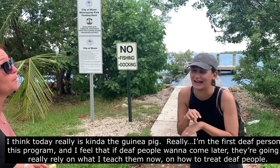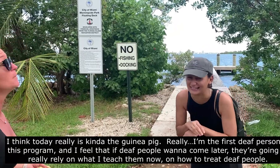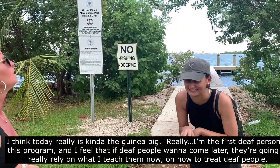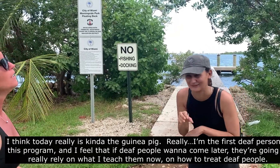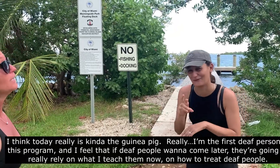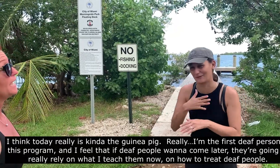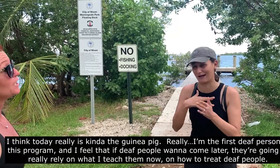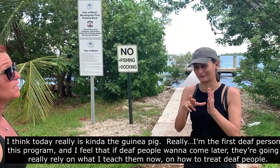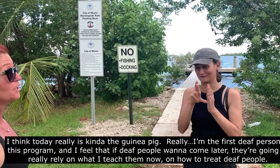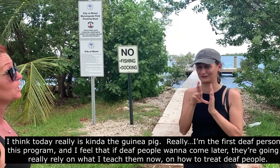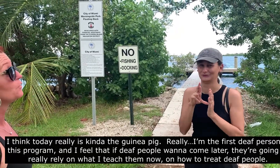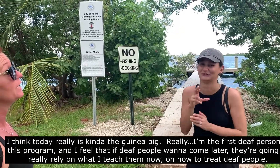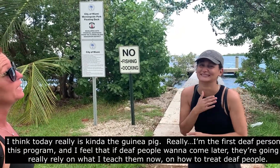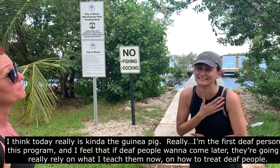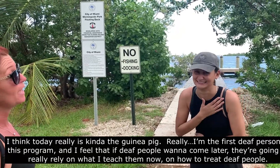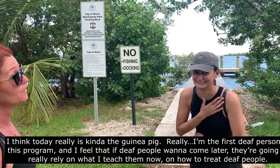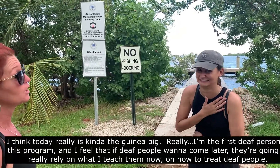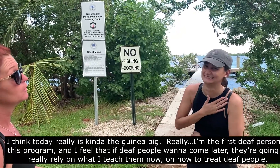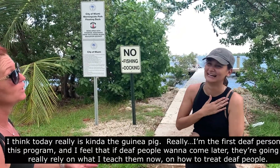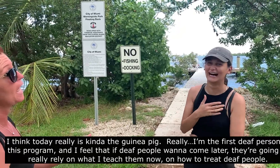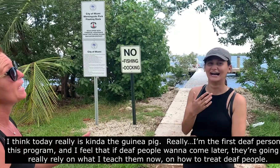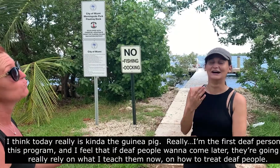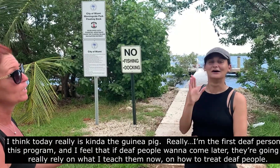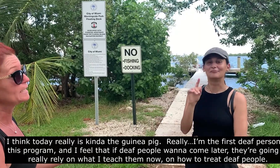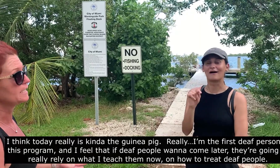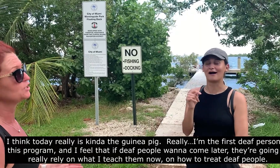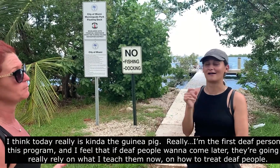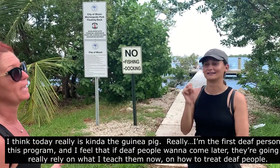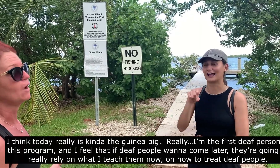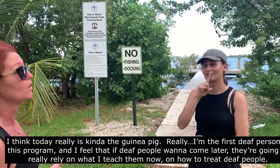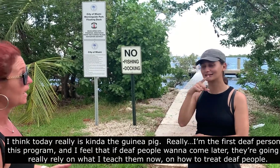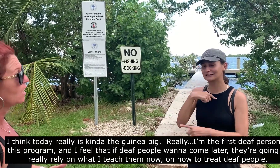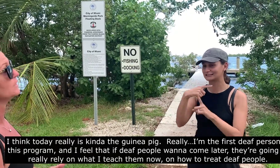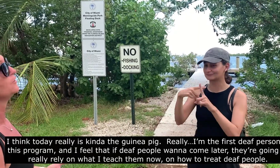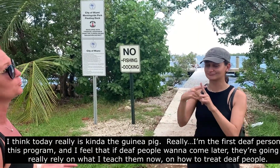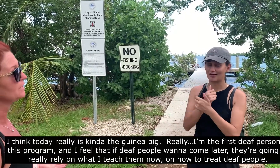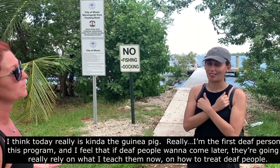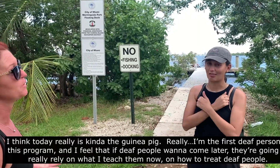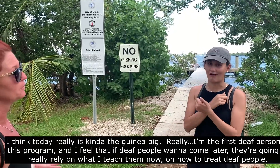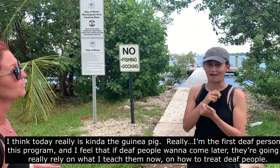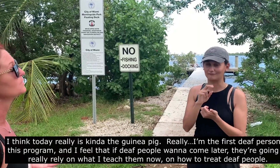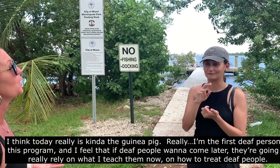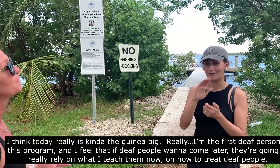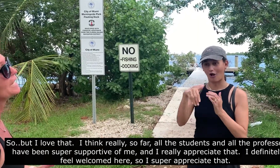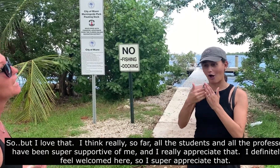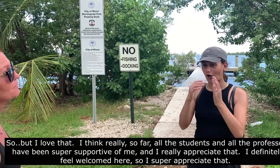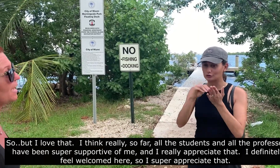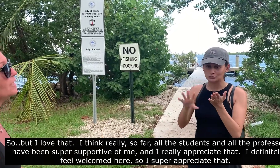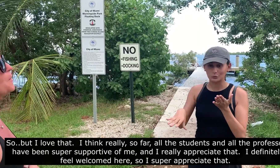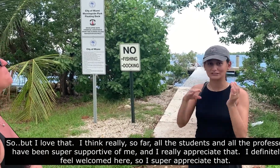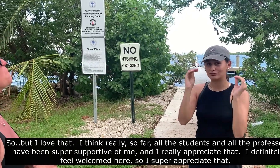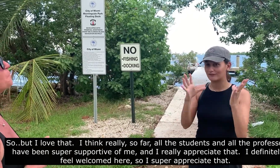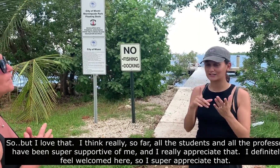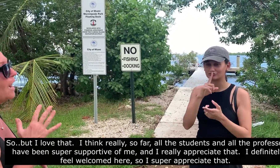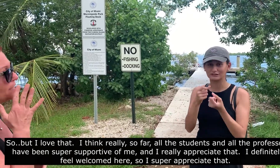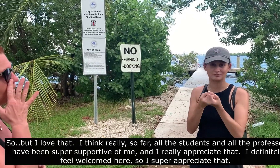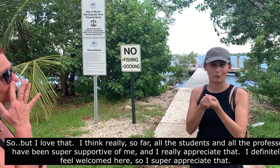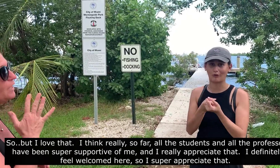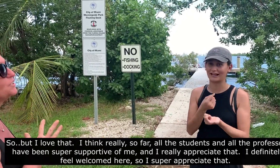come later, they're going to really advise, they're going to rely on what I teach them now on how to treat deaf people. So, but I love that. I think really